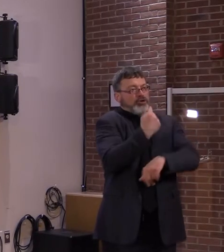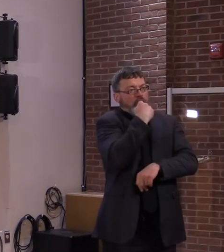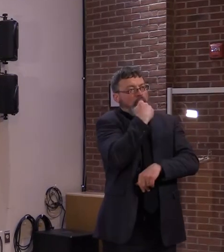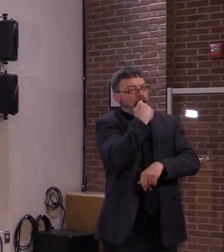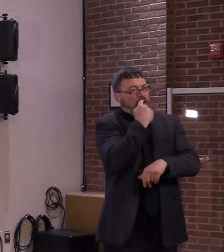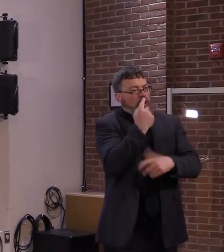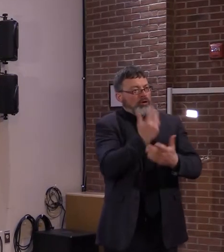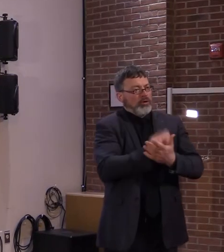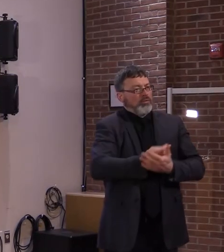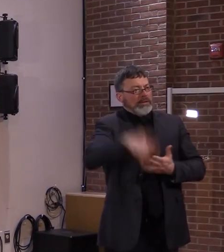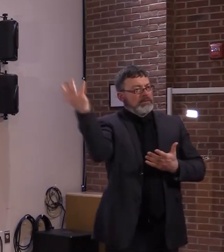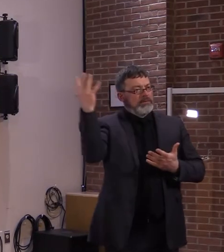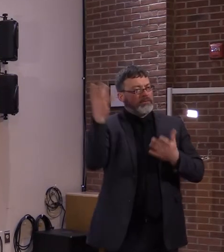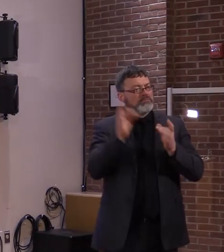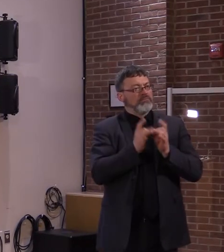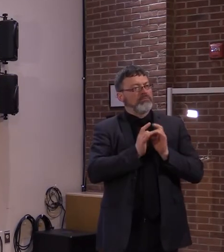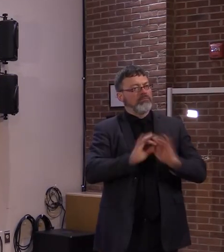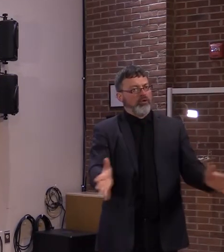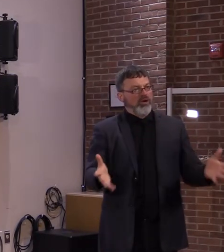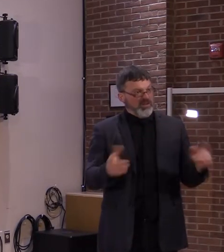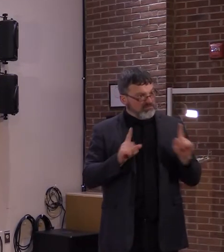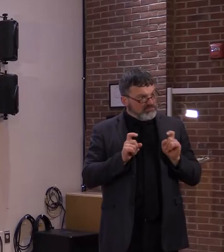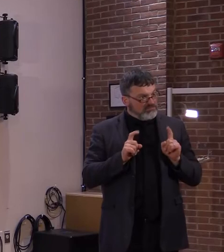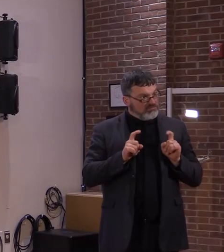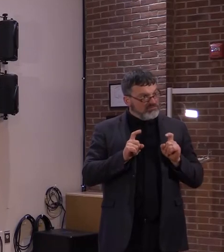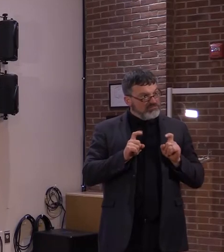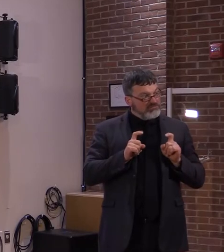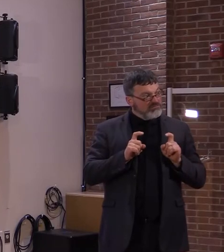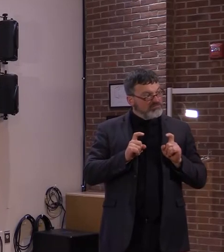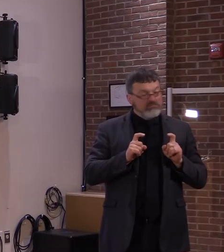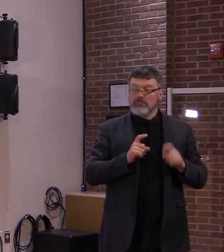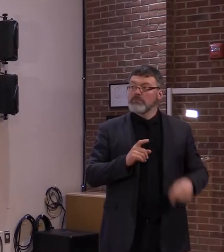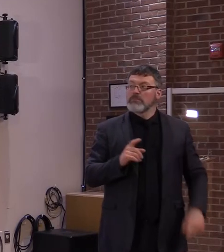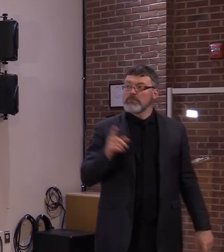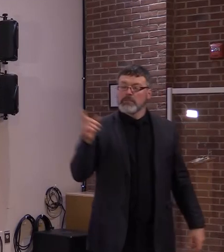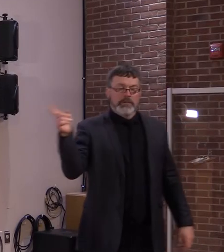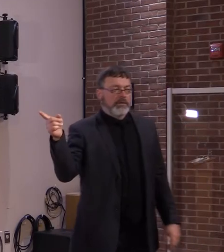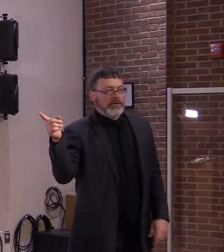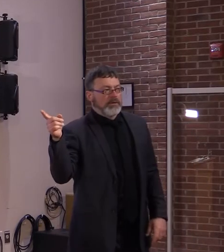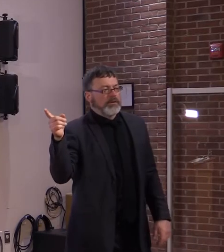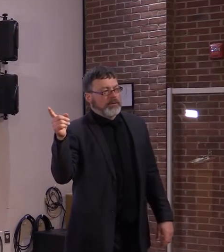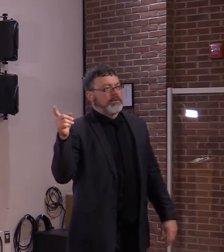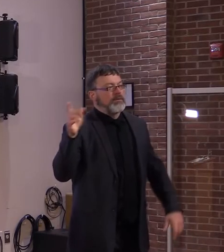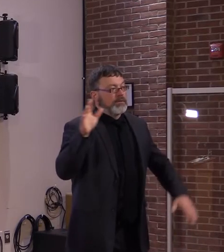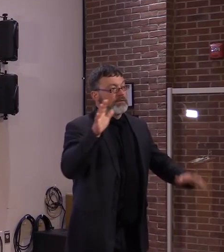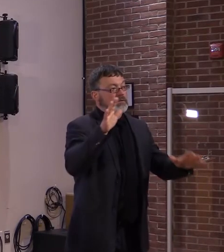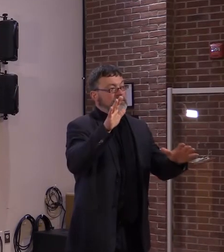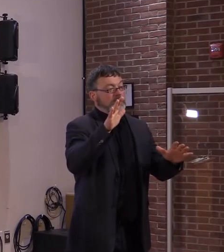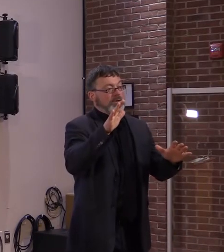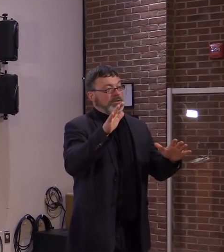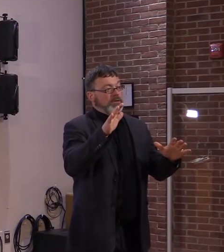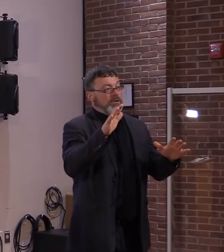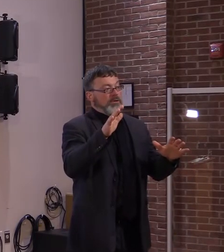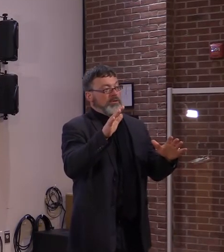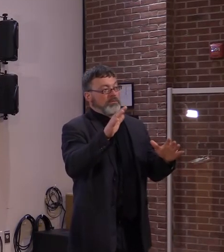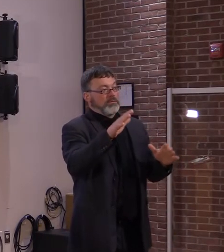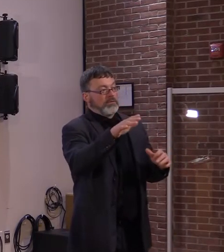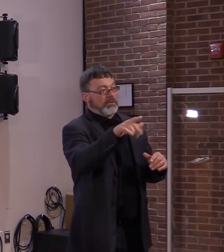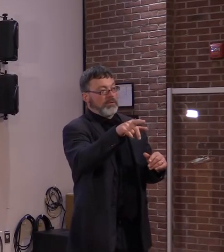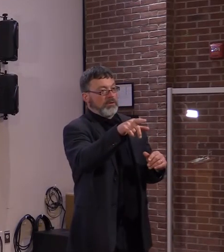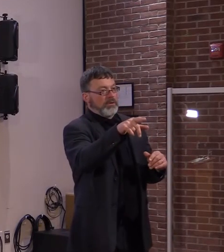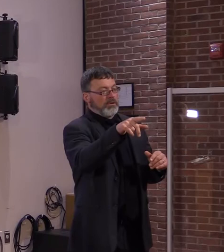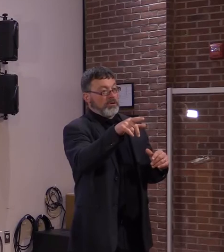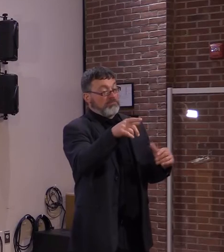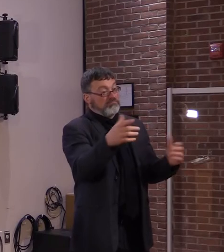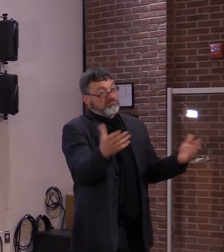short answer is yes, but I don't want people to get unduly alarmed. We've often said